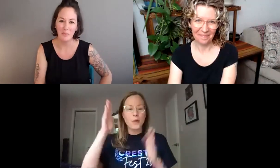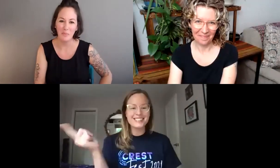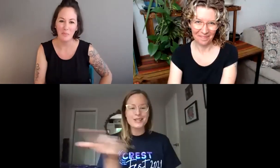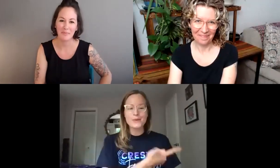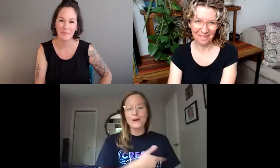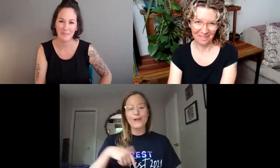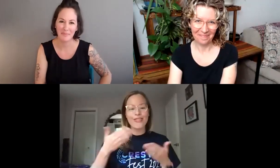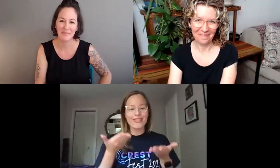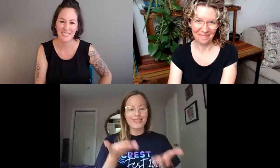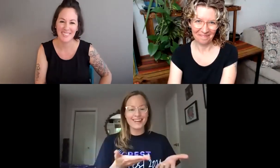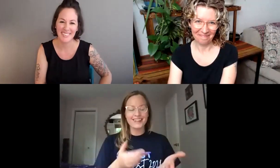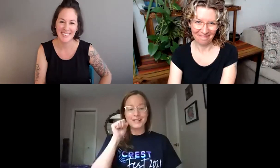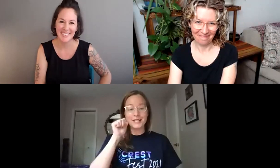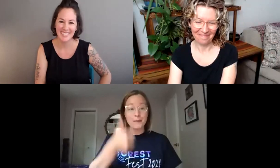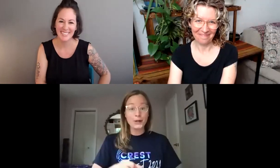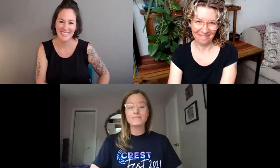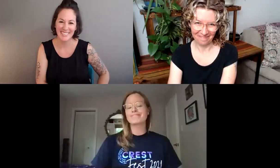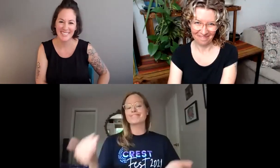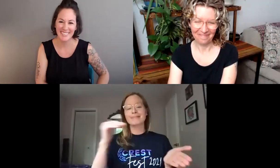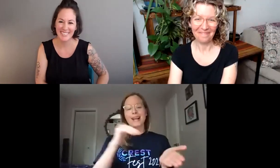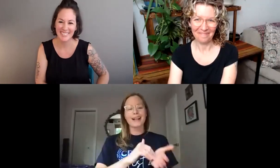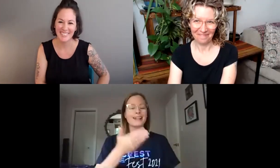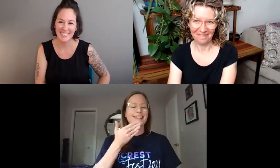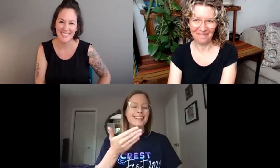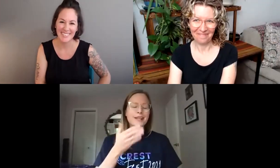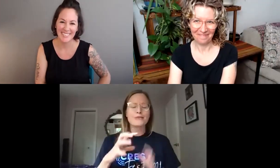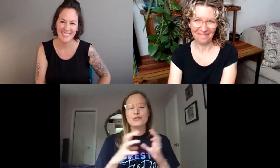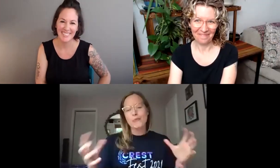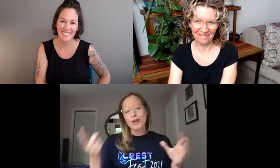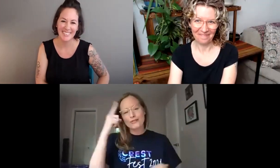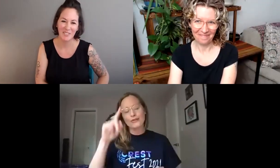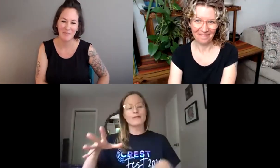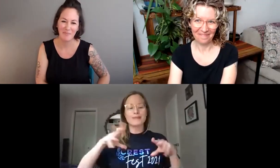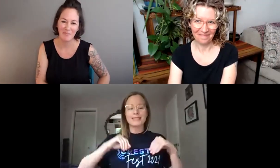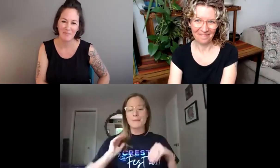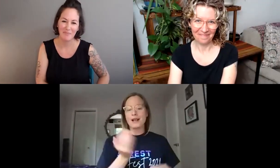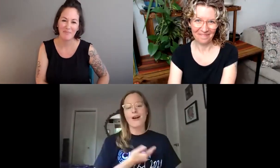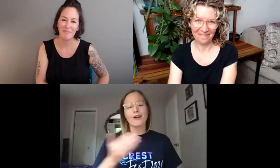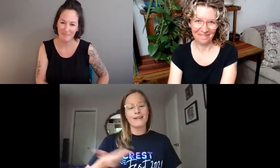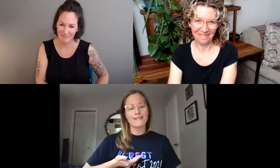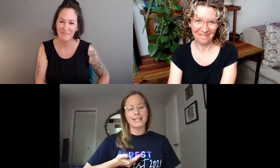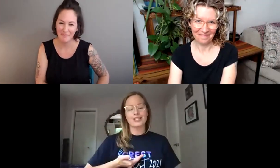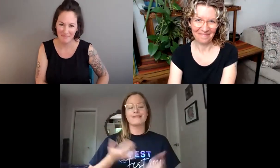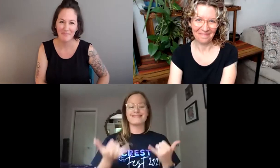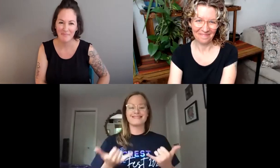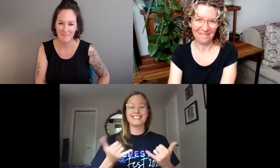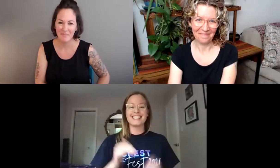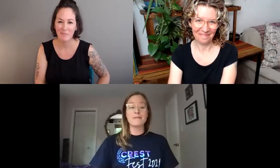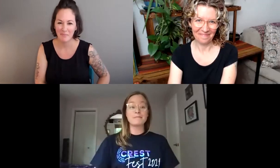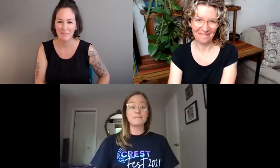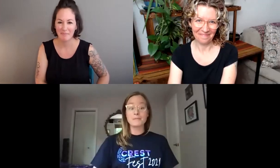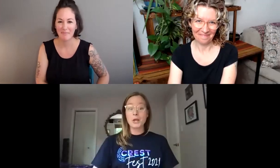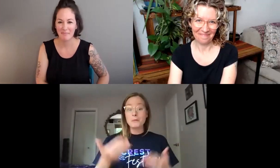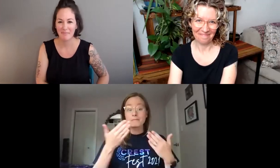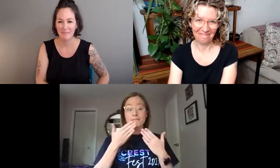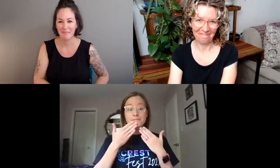we're very excited and hope to see many of you there tomorrow. Again, thank you both so much for accepting